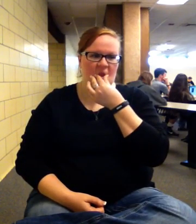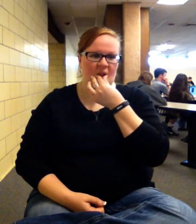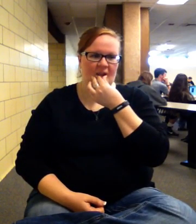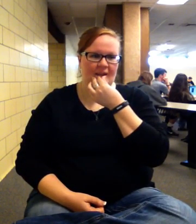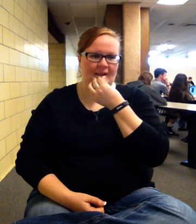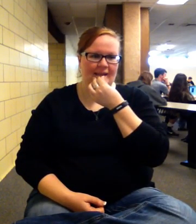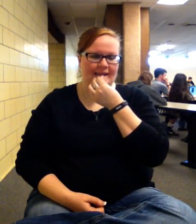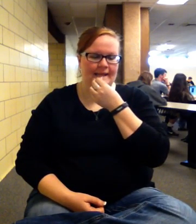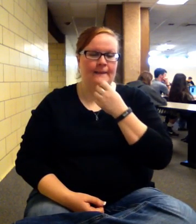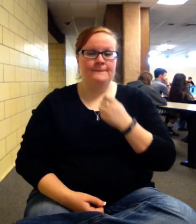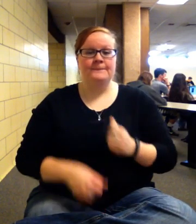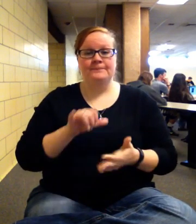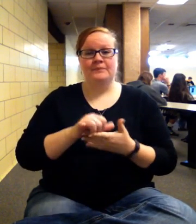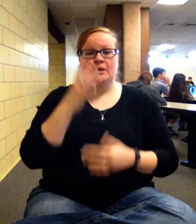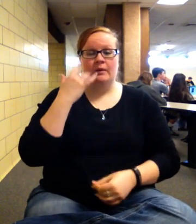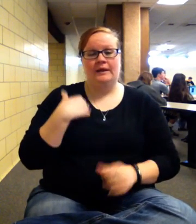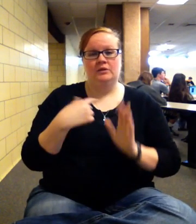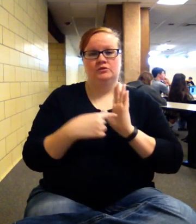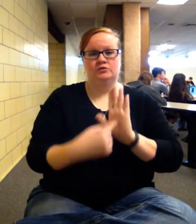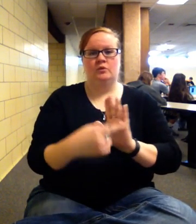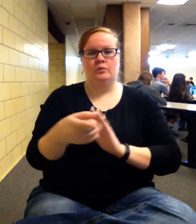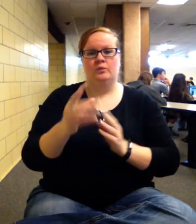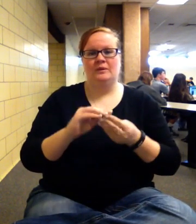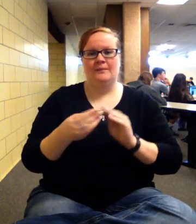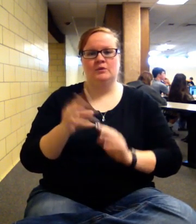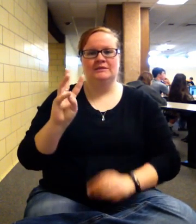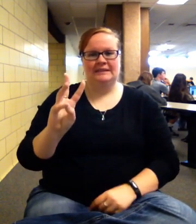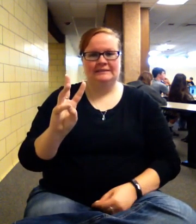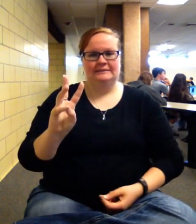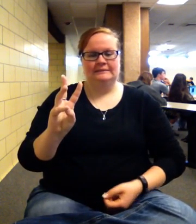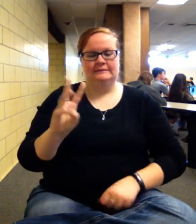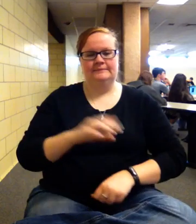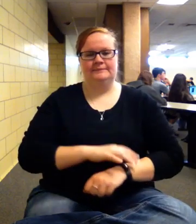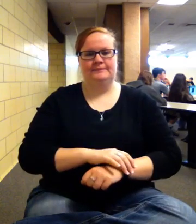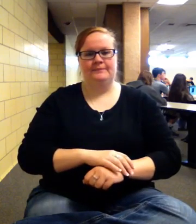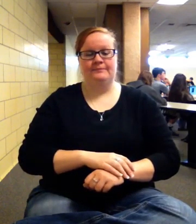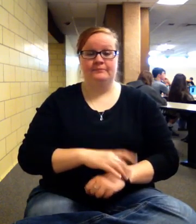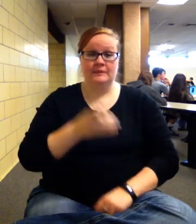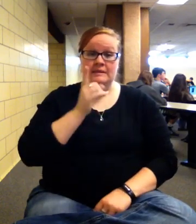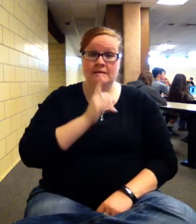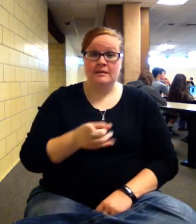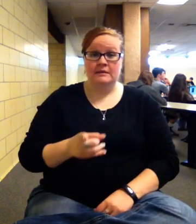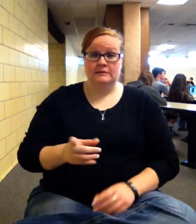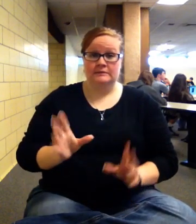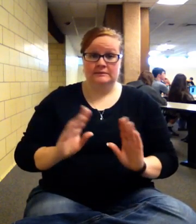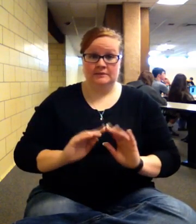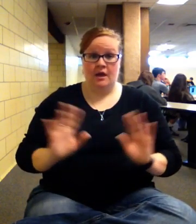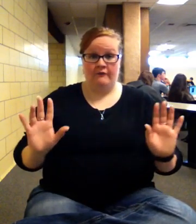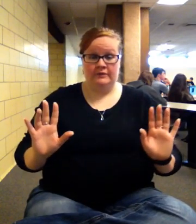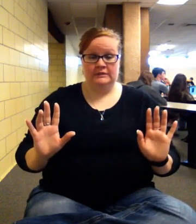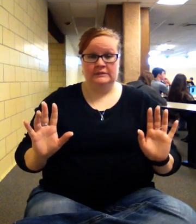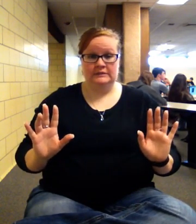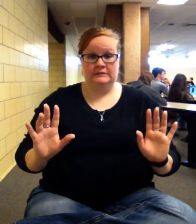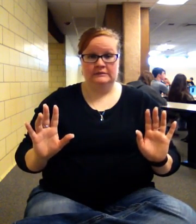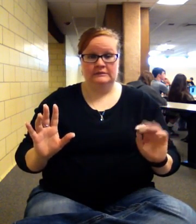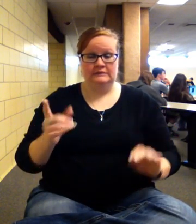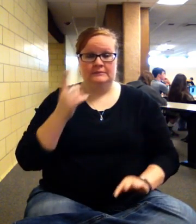And that's why I show you number six. Because in number six, it becomes very evident because what's happening here